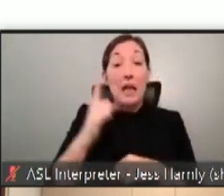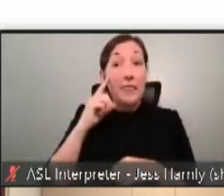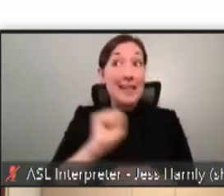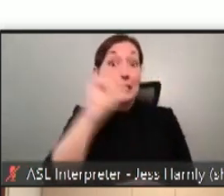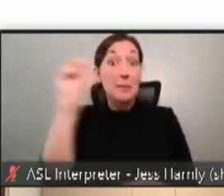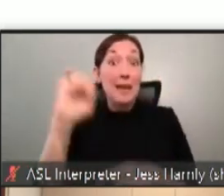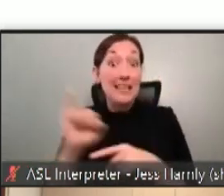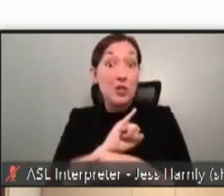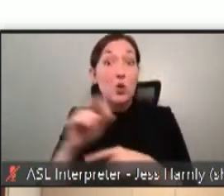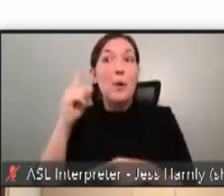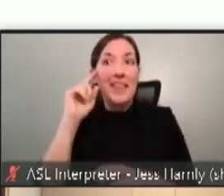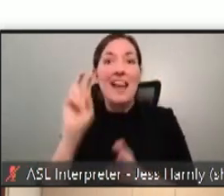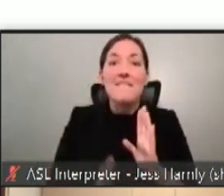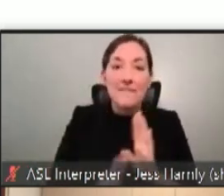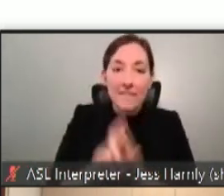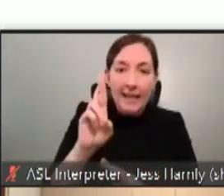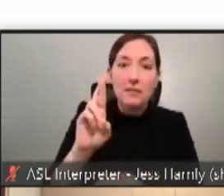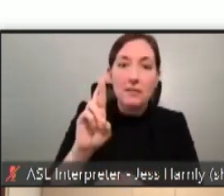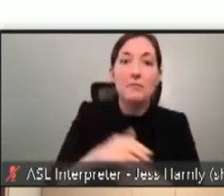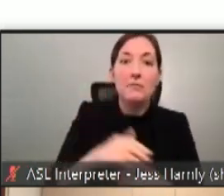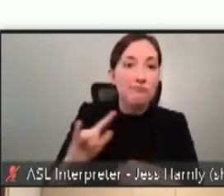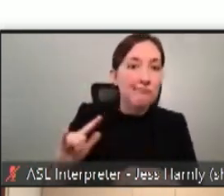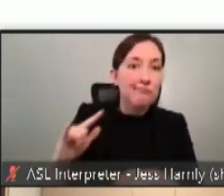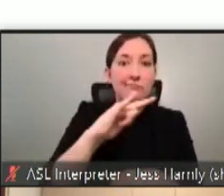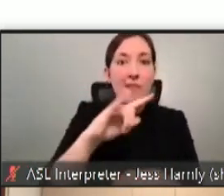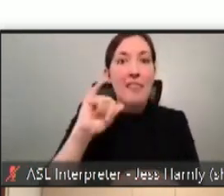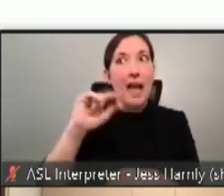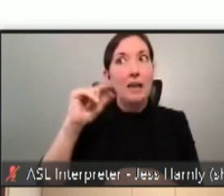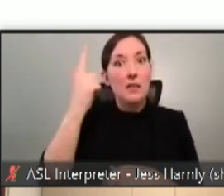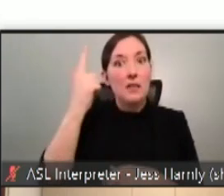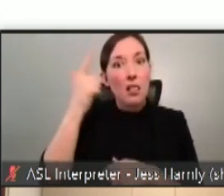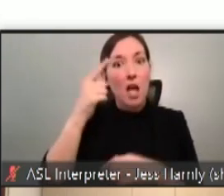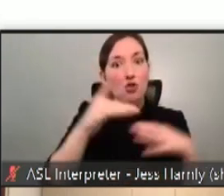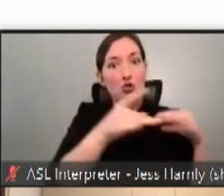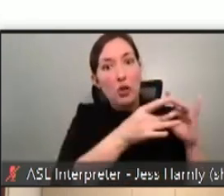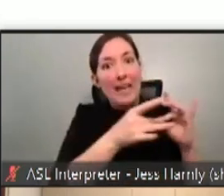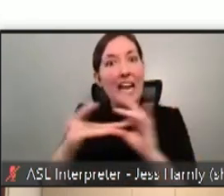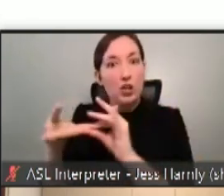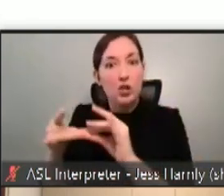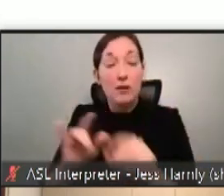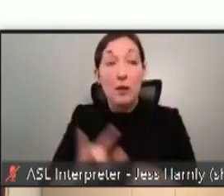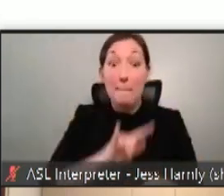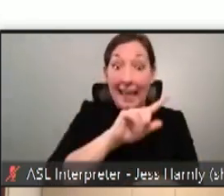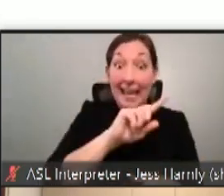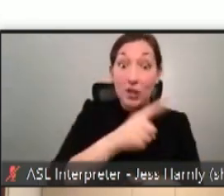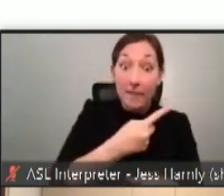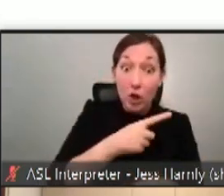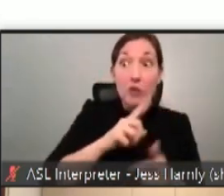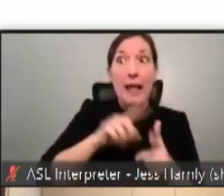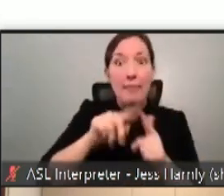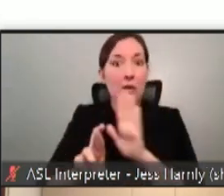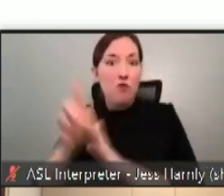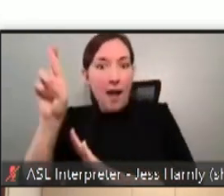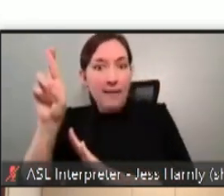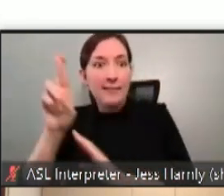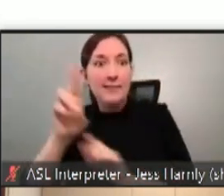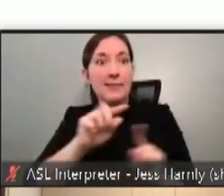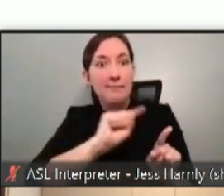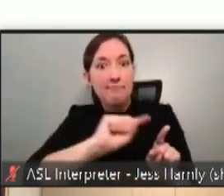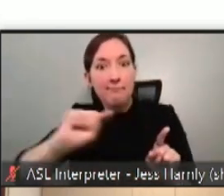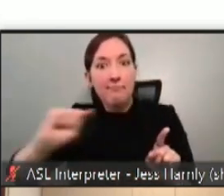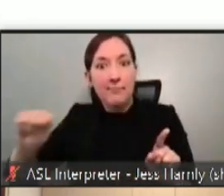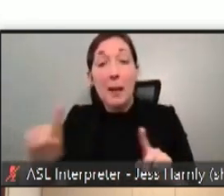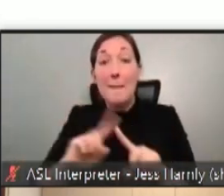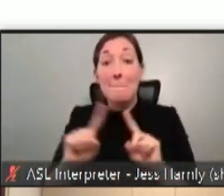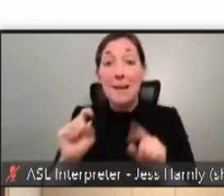think of the flight industry, because that's the logical thing. It's up in the air. But that industry is a thing that